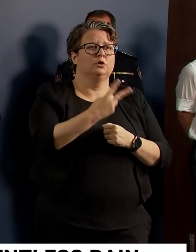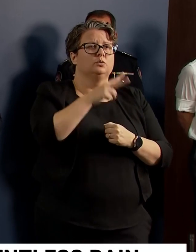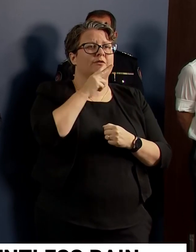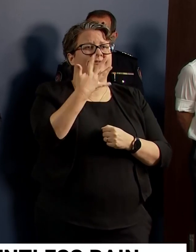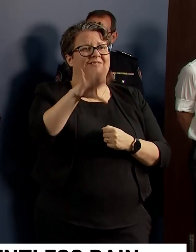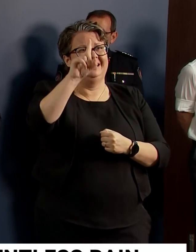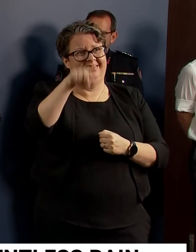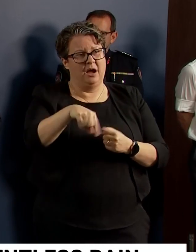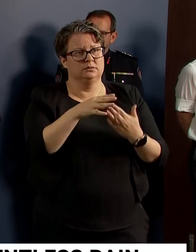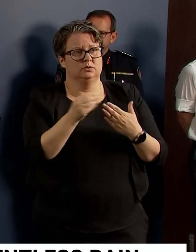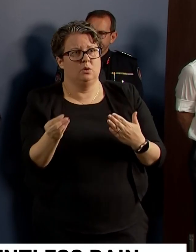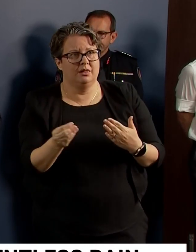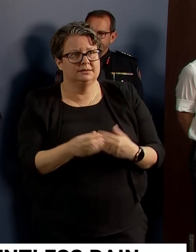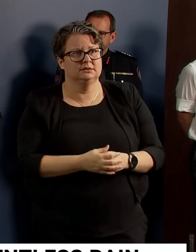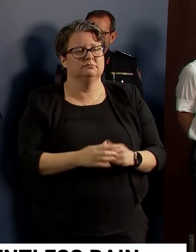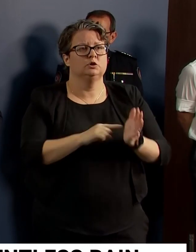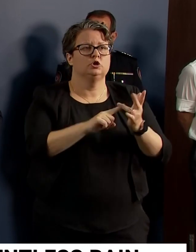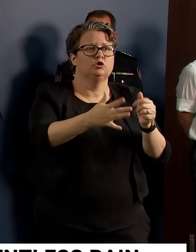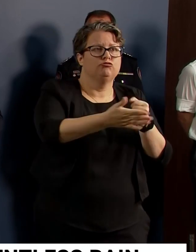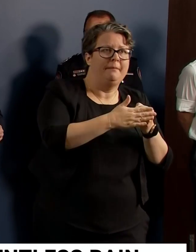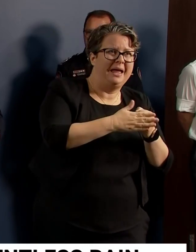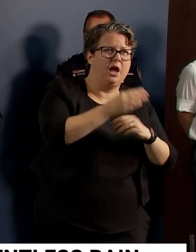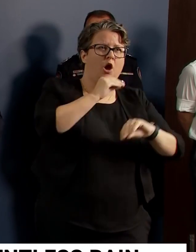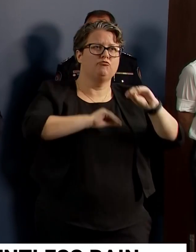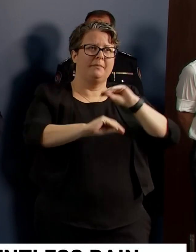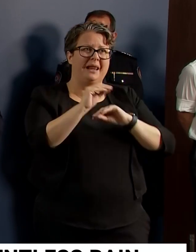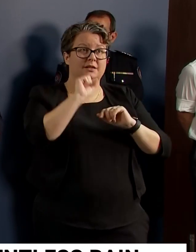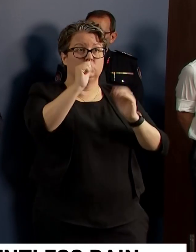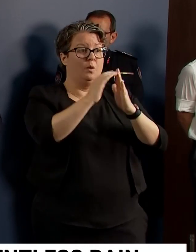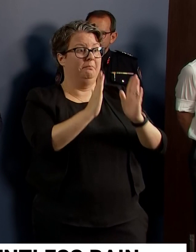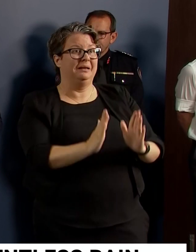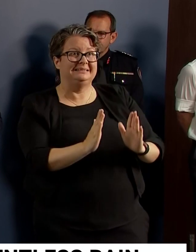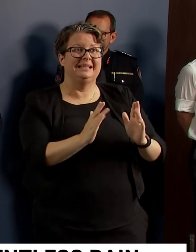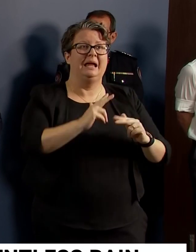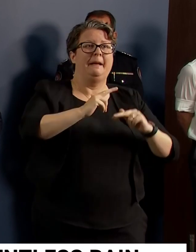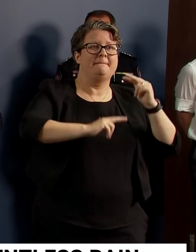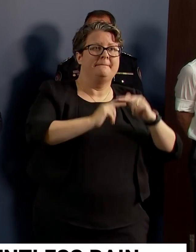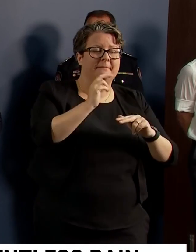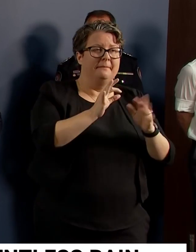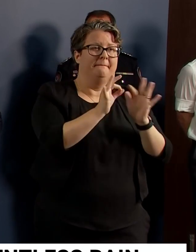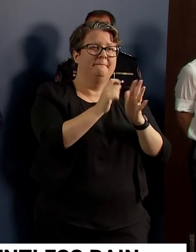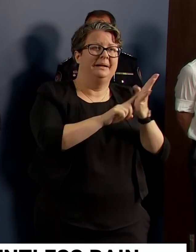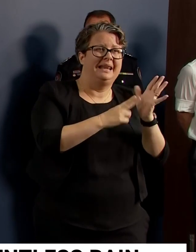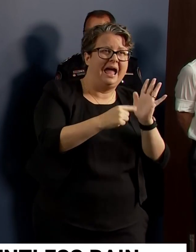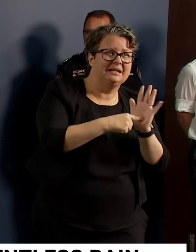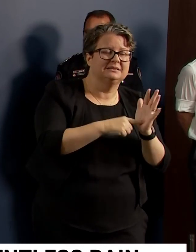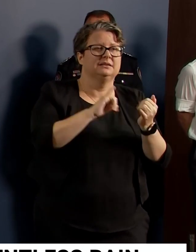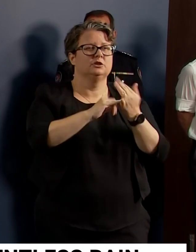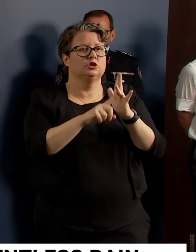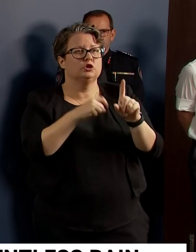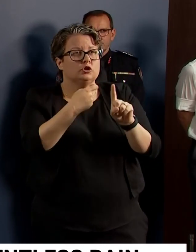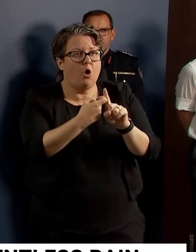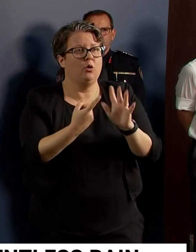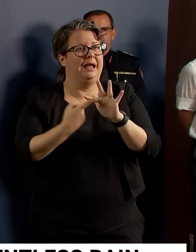,000 to repair or replace damaged buildings, plant, stock and equipment. There's also